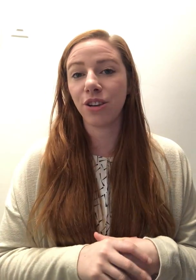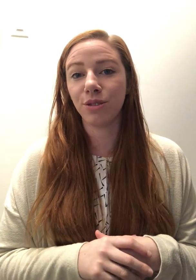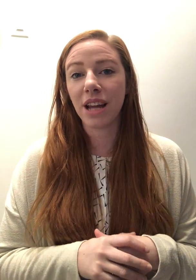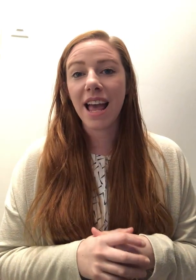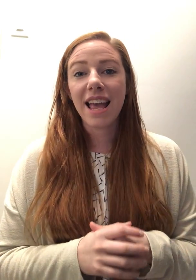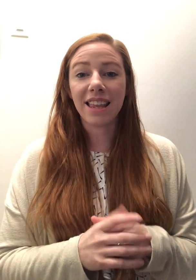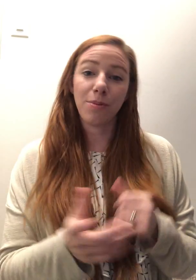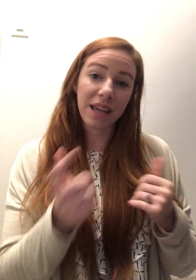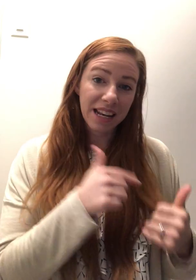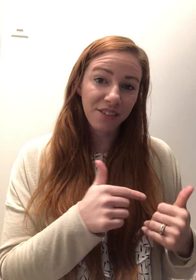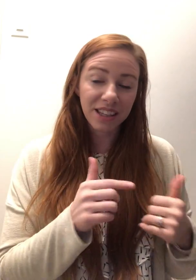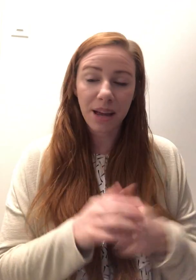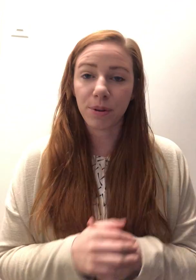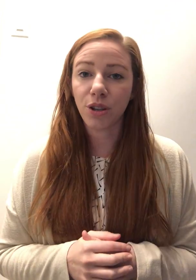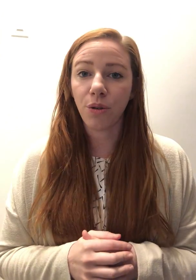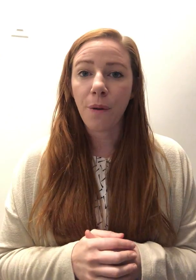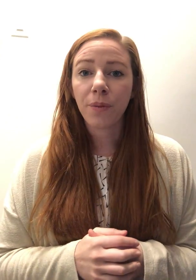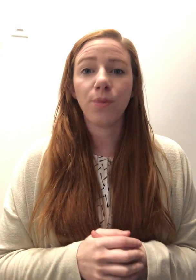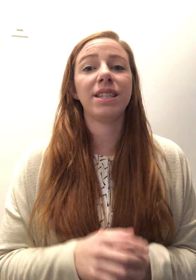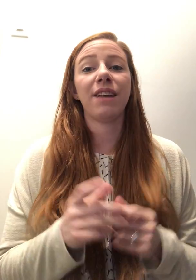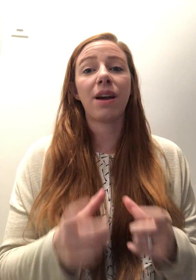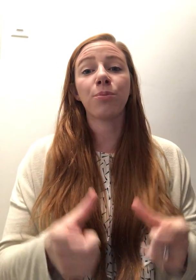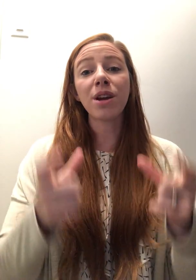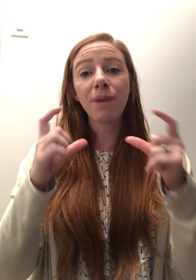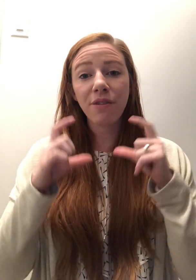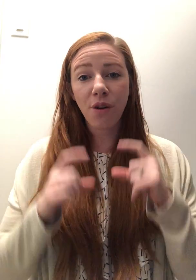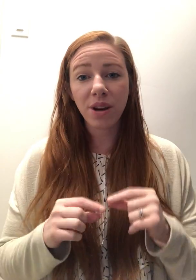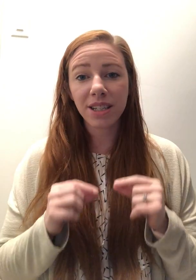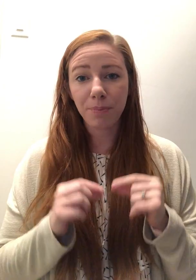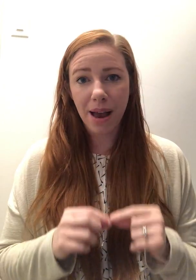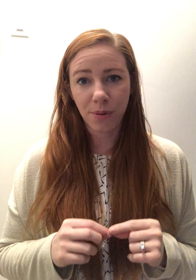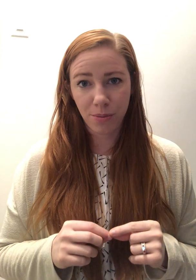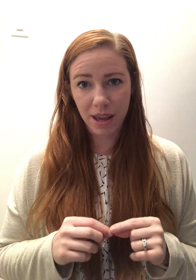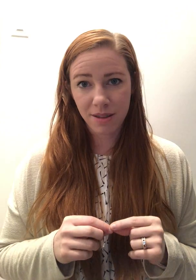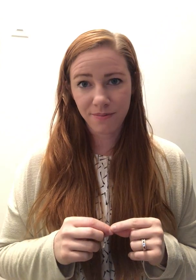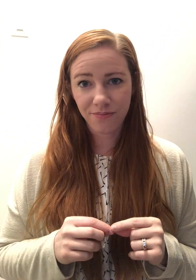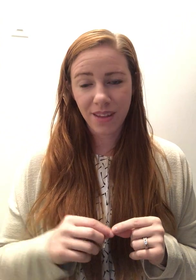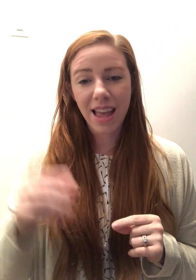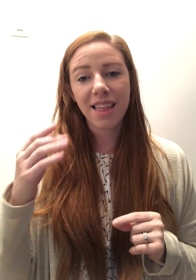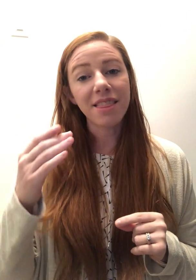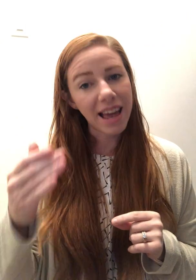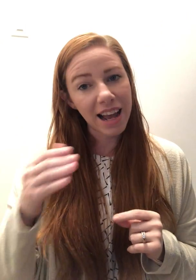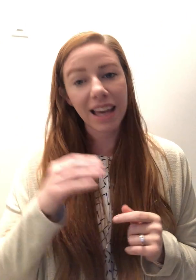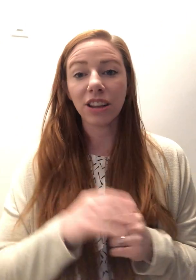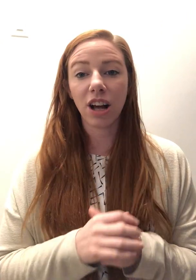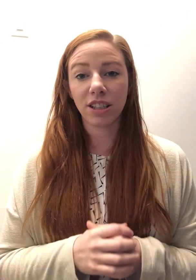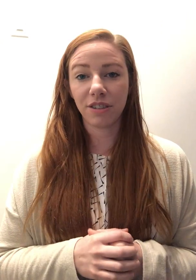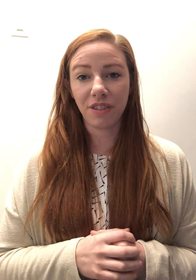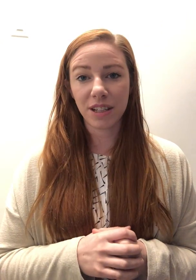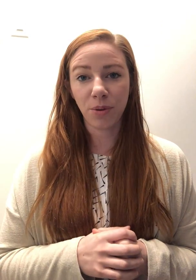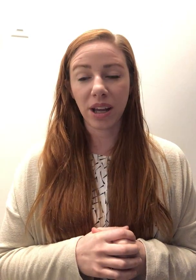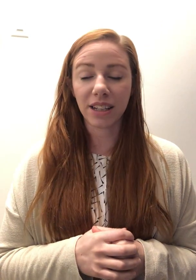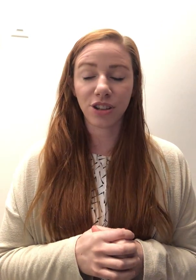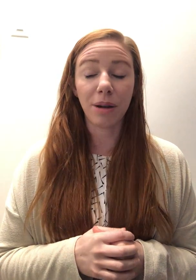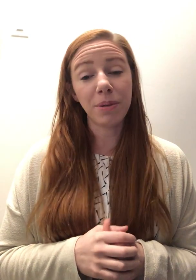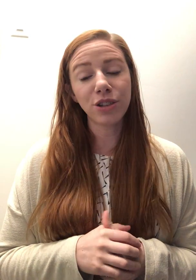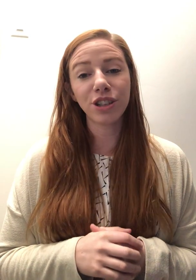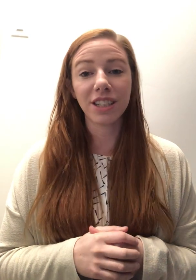used in the beginning of this episode was that if I bring my phone into bed with me, then I get lost on Facebook, Instagram, Pinterest,